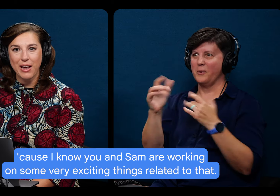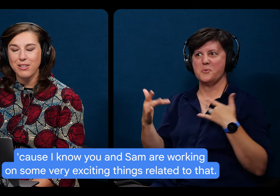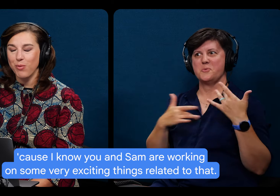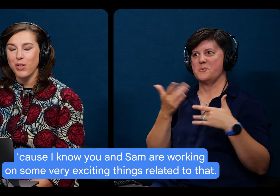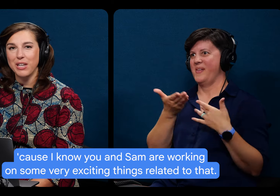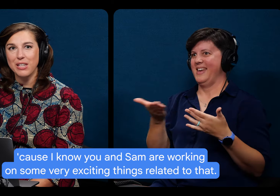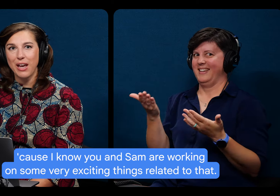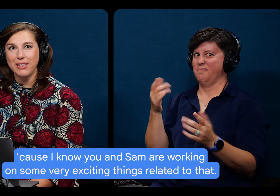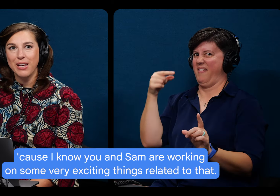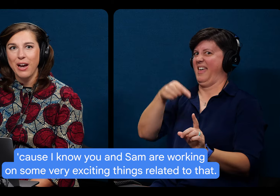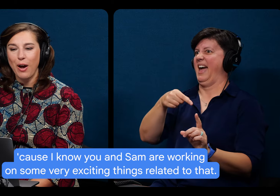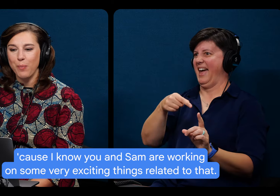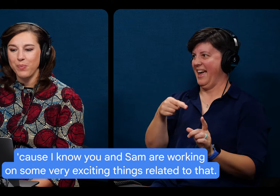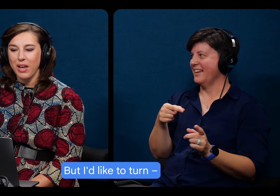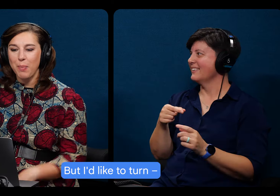to that.